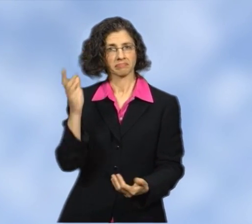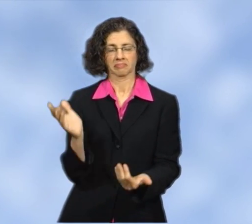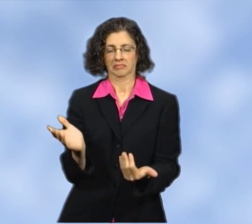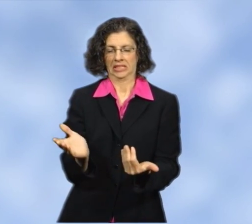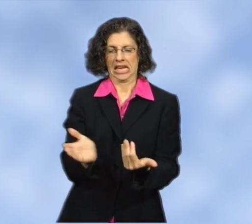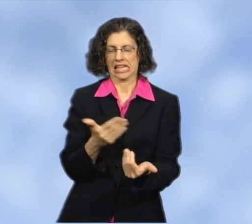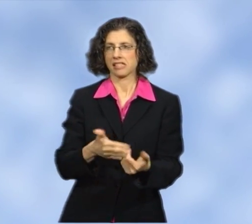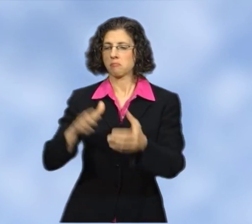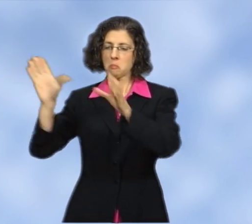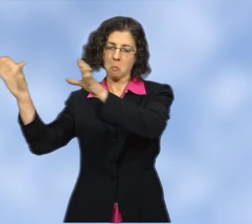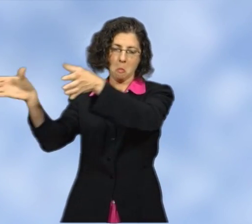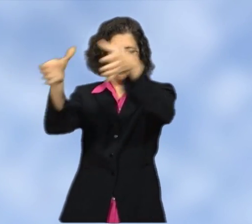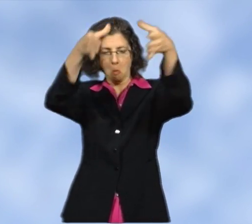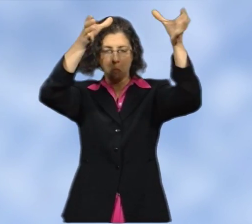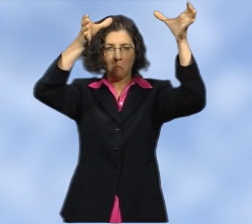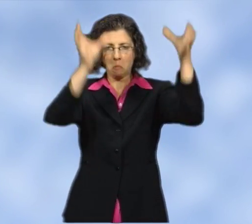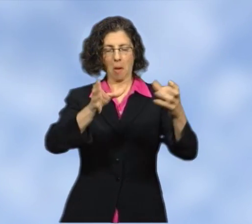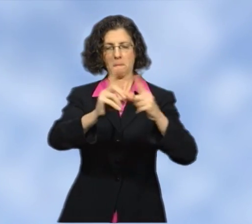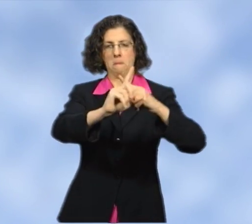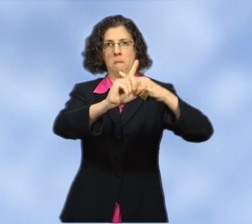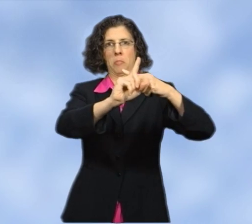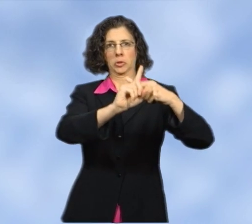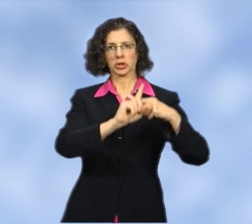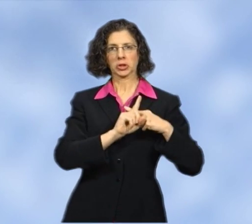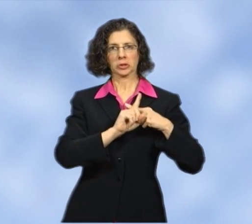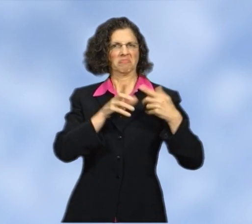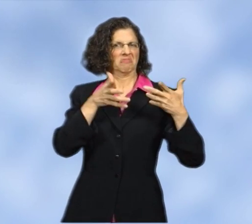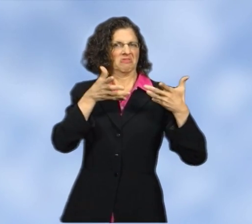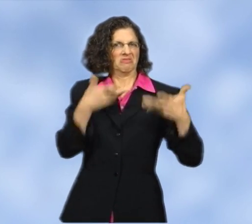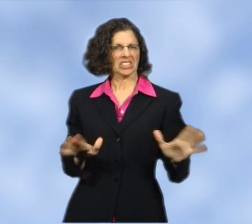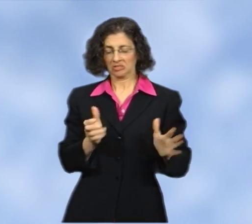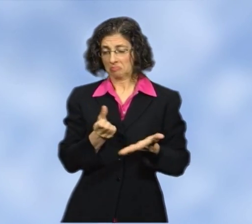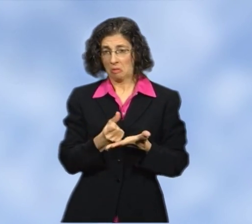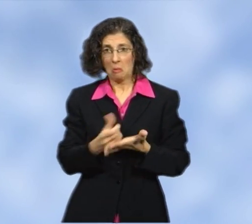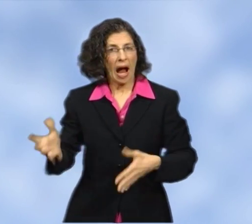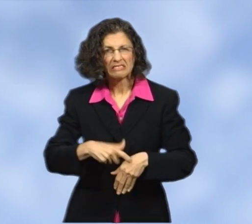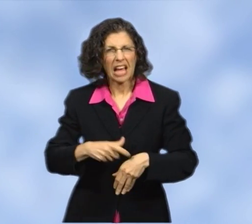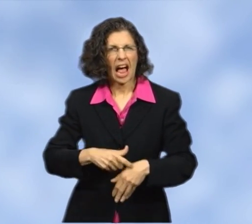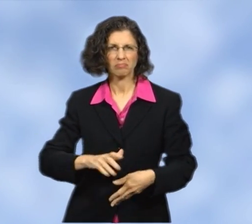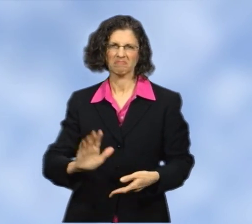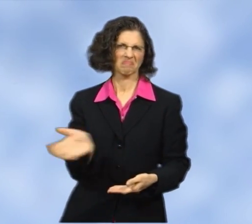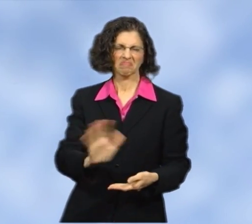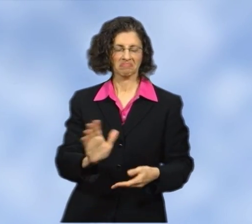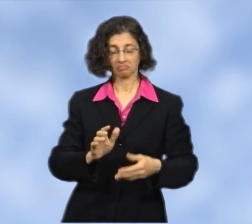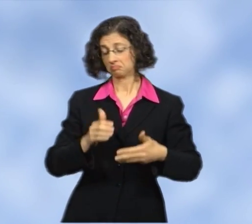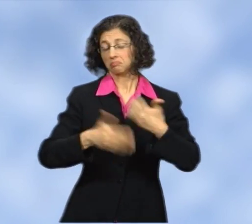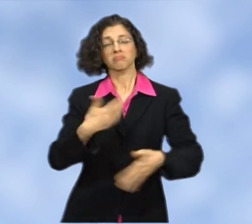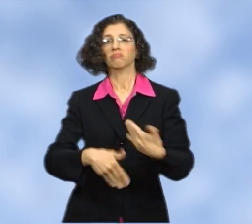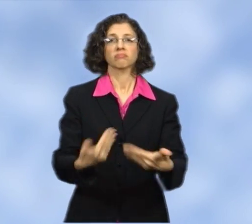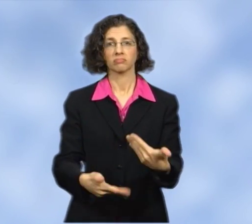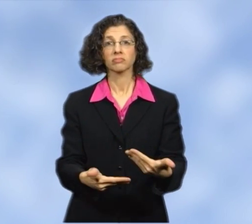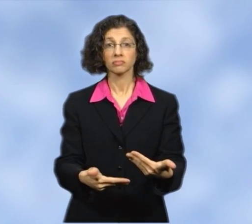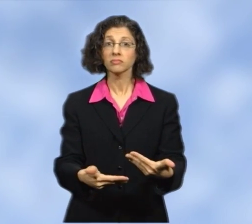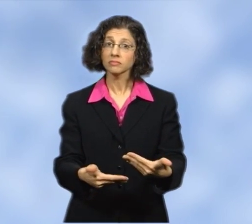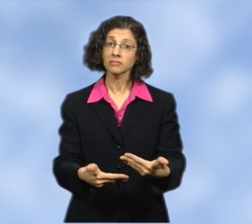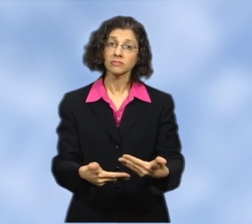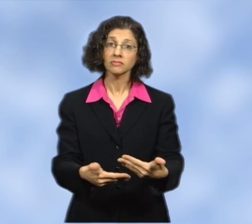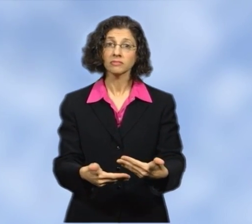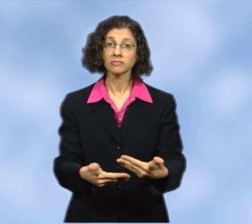marks are made to make the procedure more efficient. The machine can then be placed in the exact